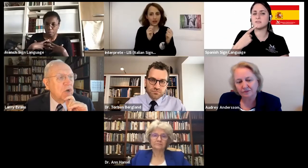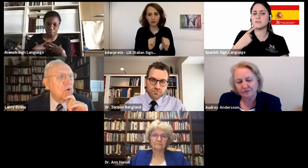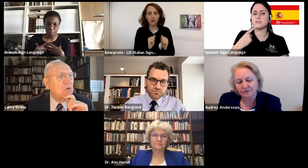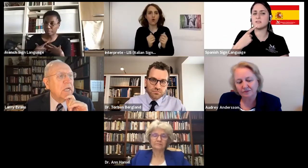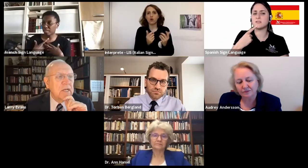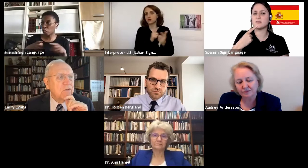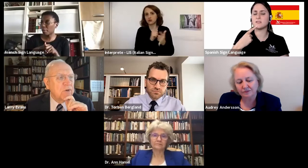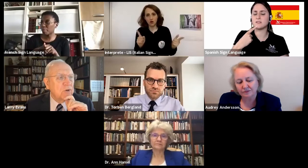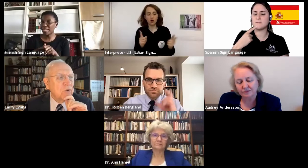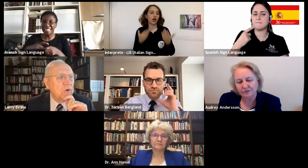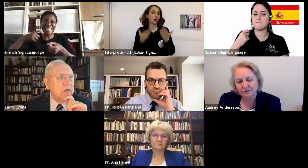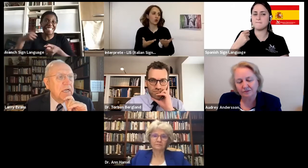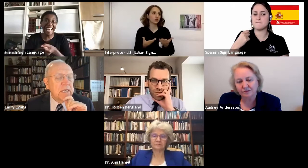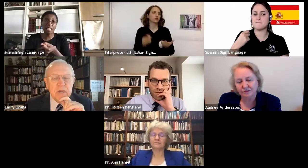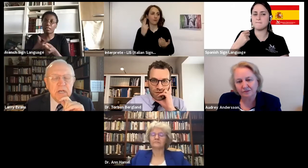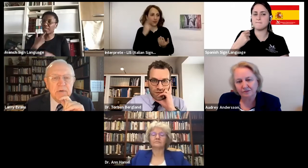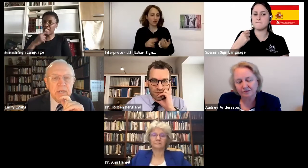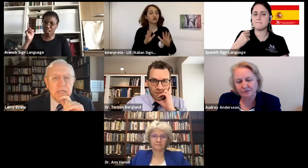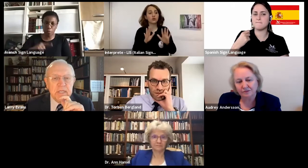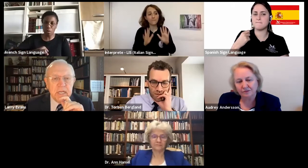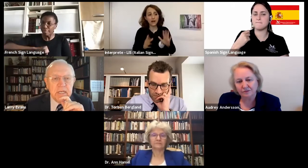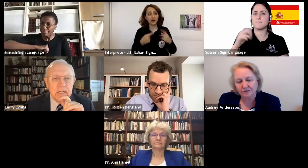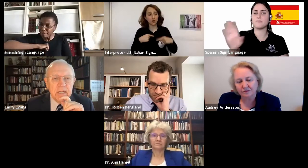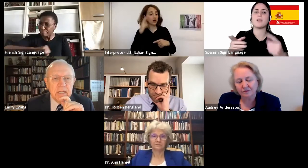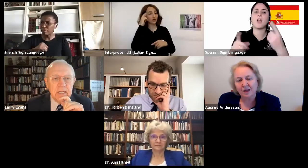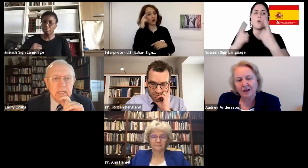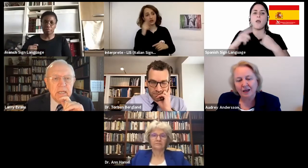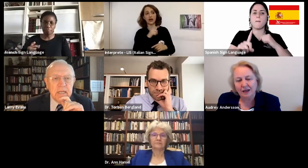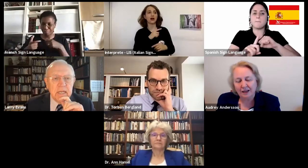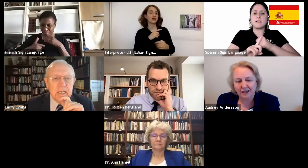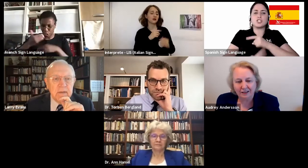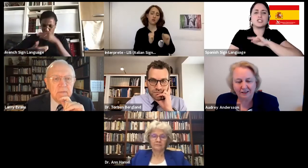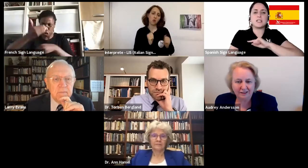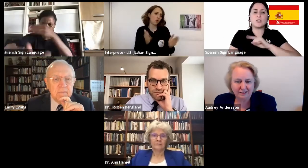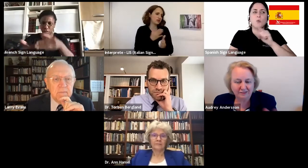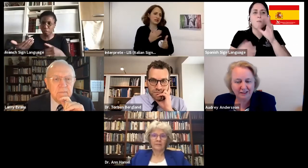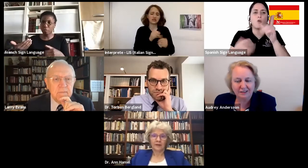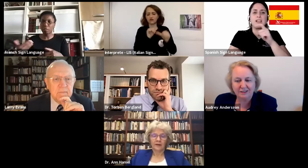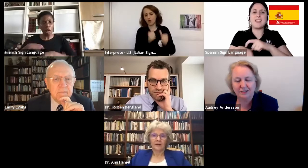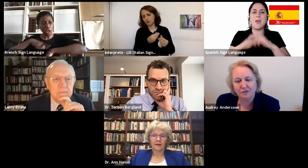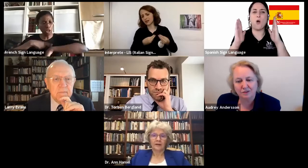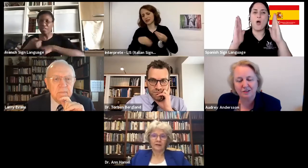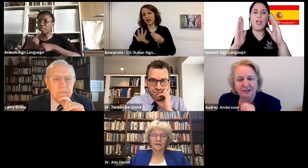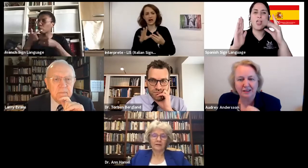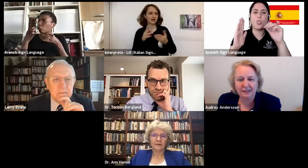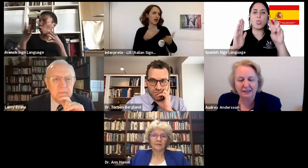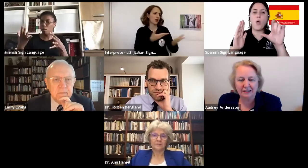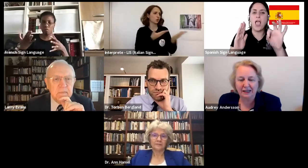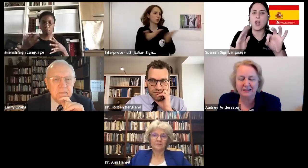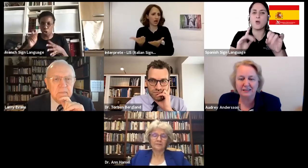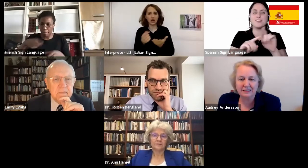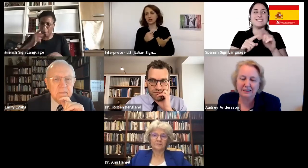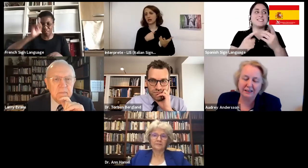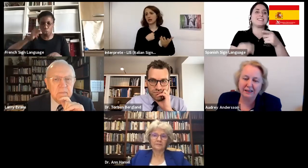it is so individual, as Audrey has said. And if I can just go to something that